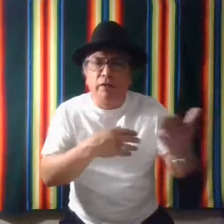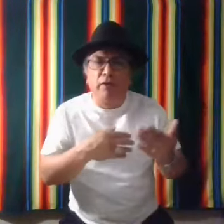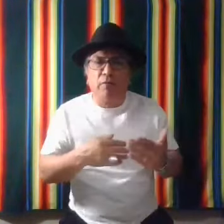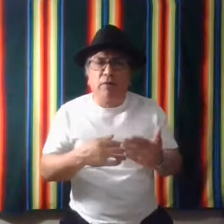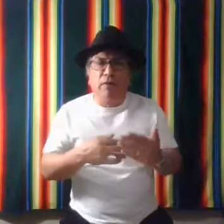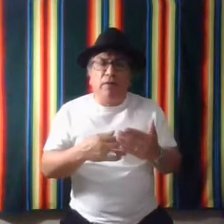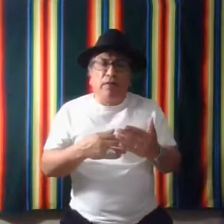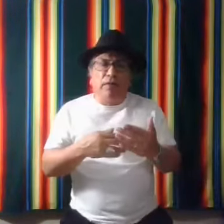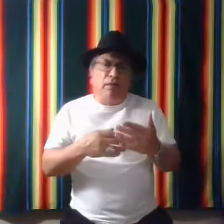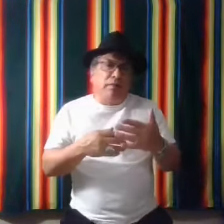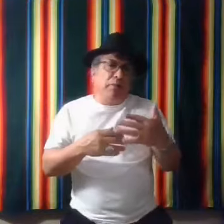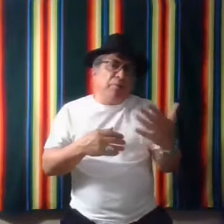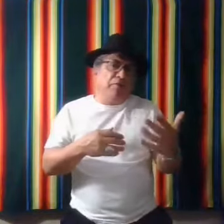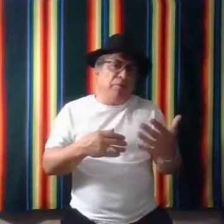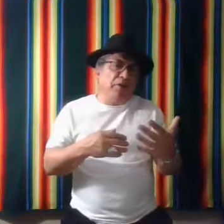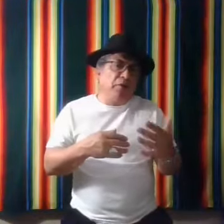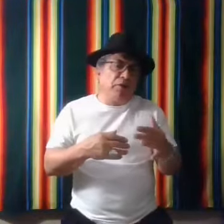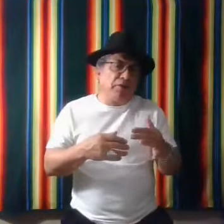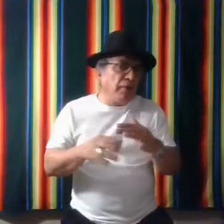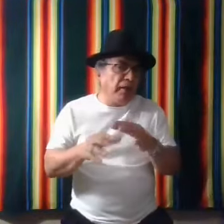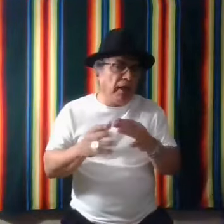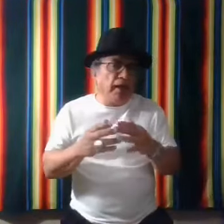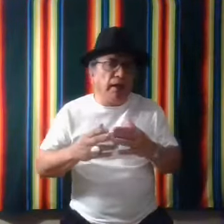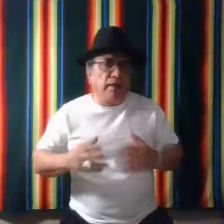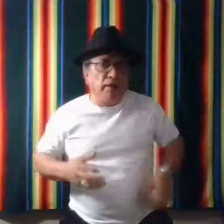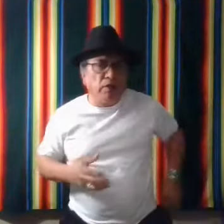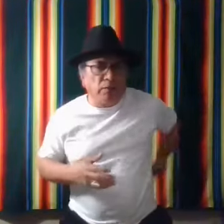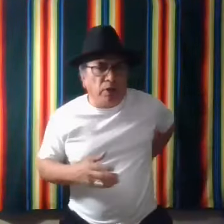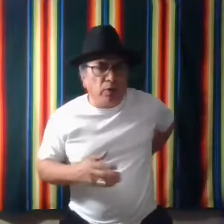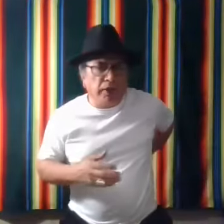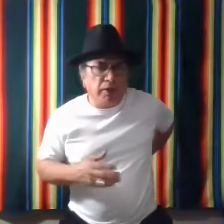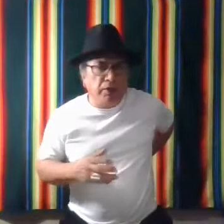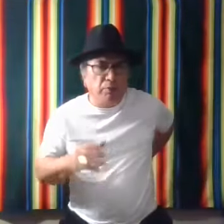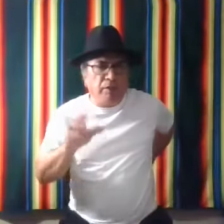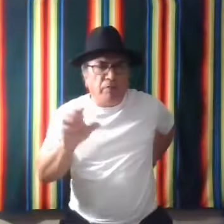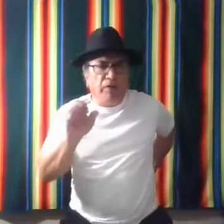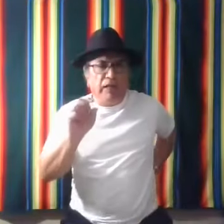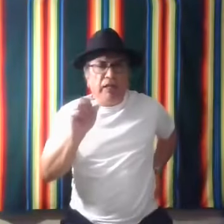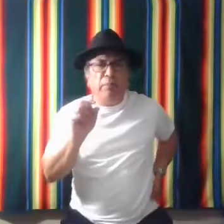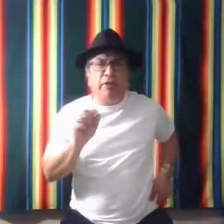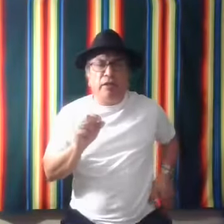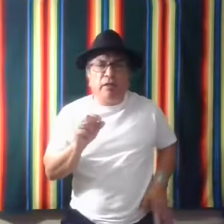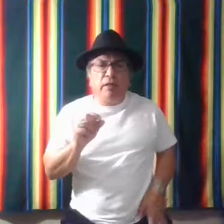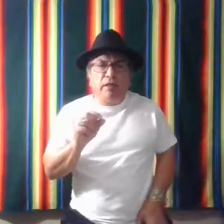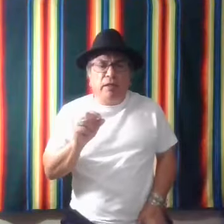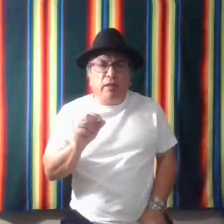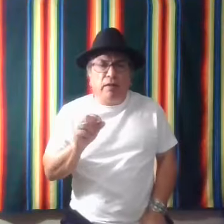you know, maybe Mary was some of the dialect and then on Osage, but I'm very limited, uh,